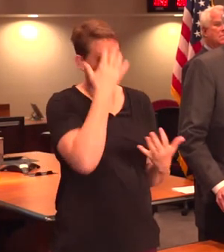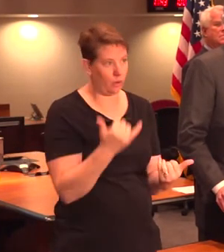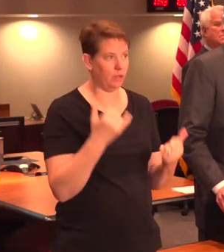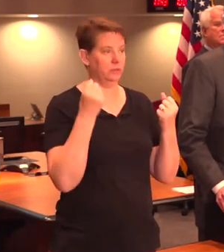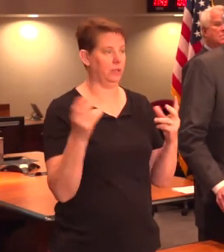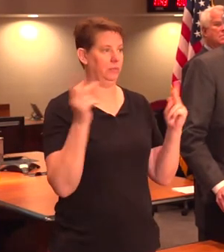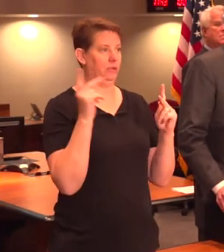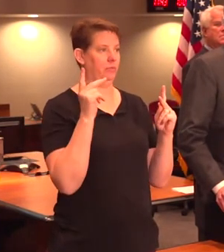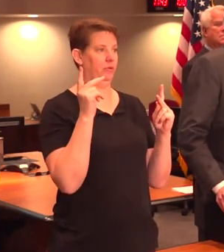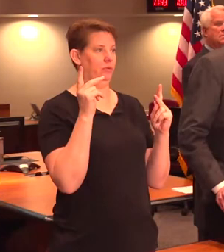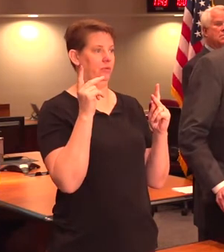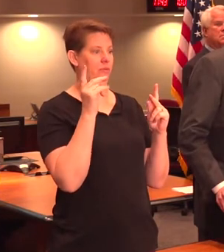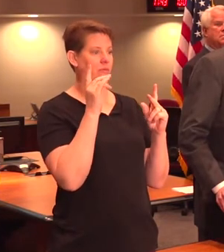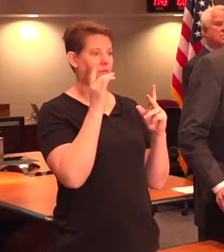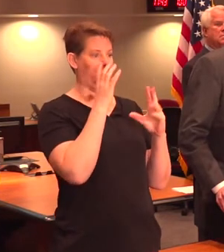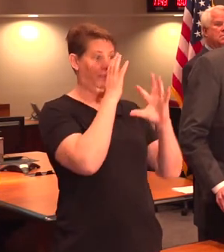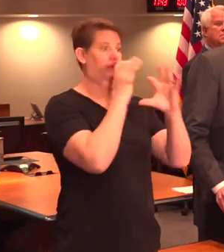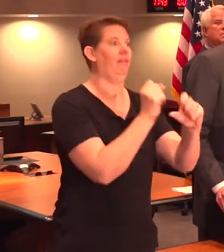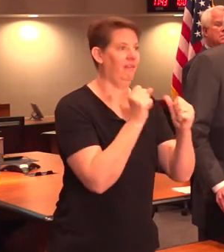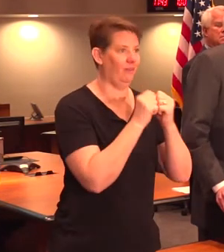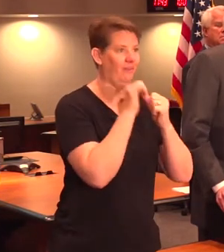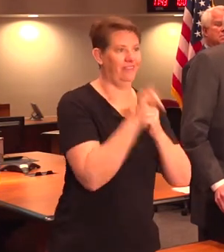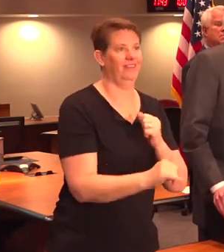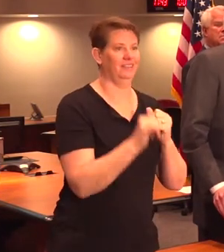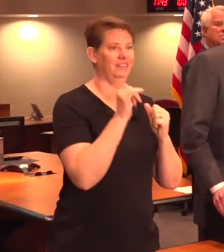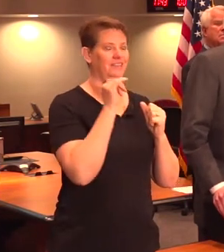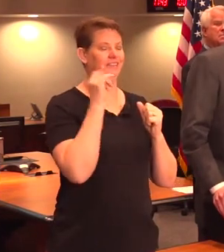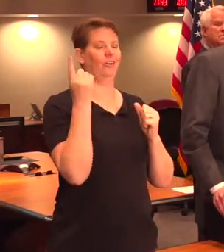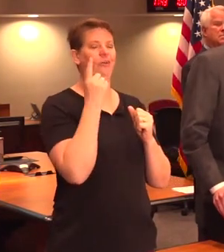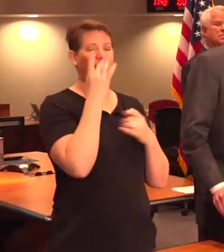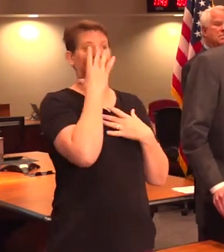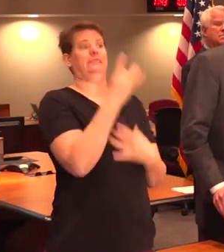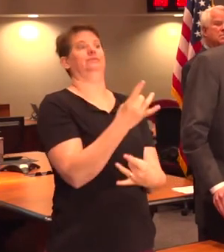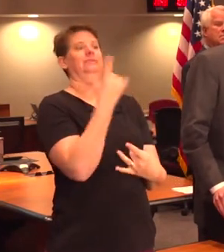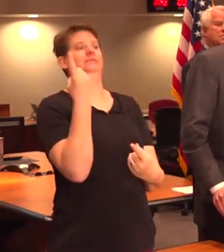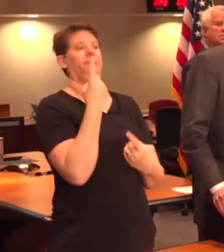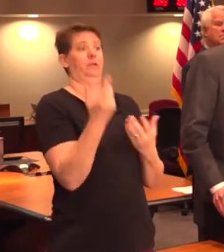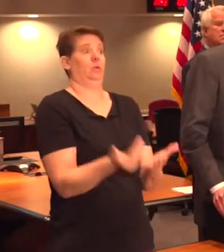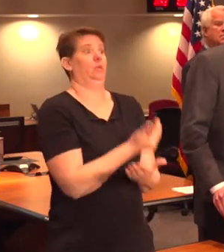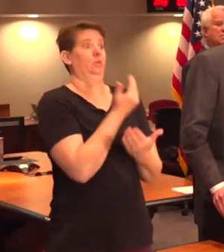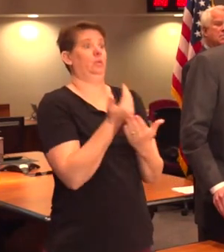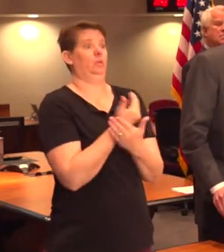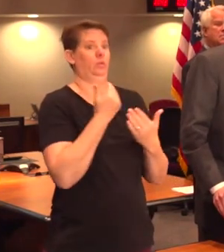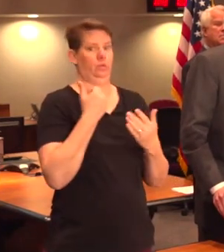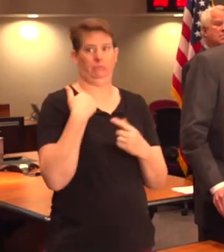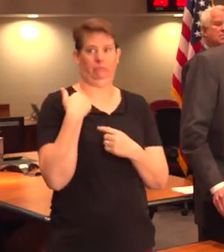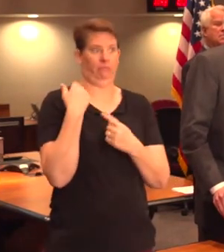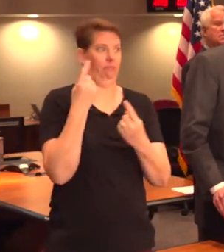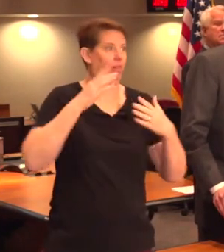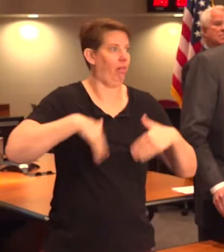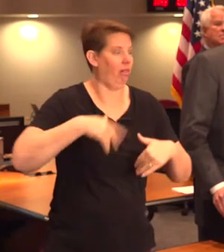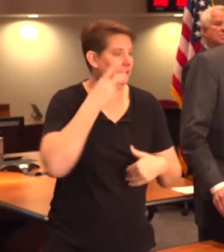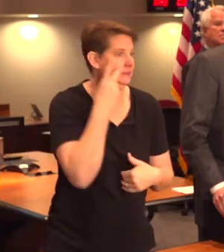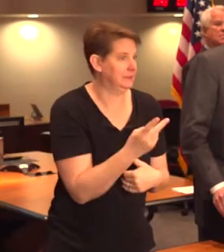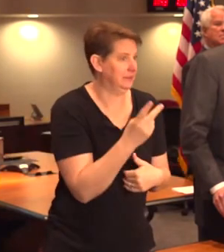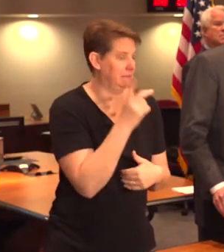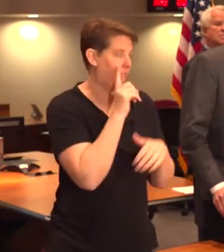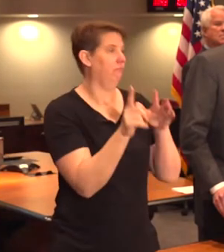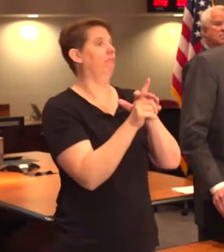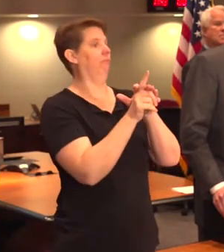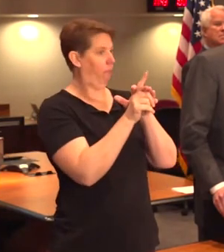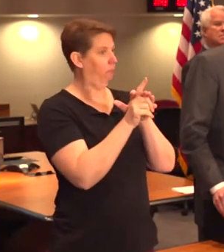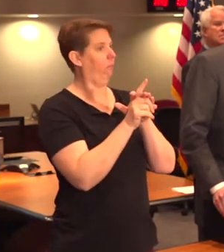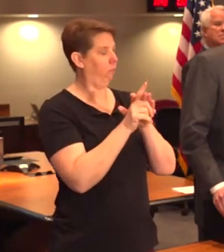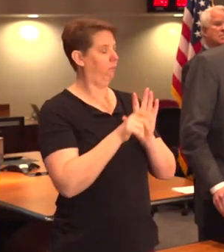interest. It's always interesting when something new that we haven't seen before comes